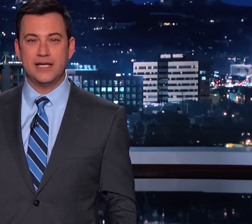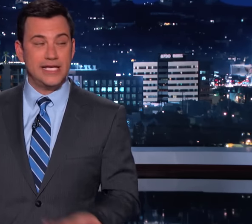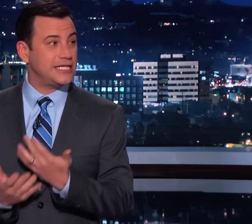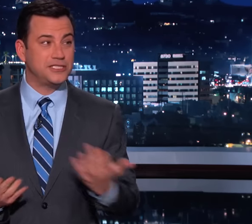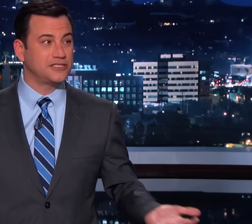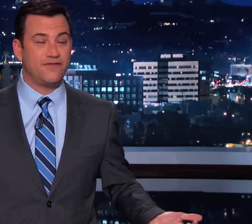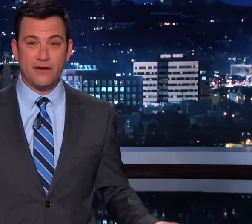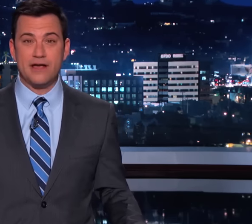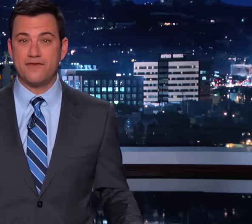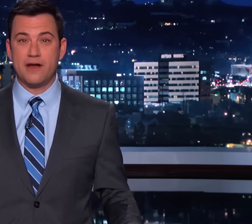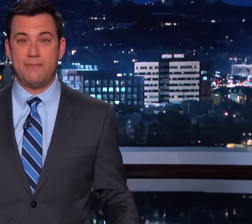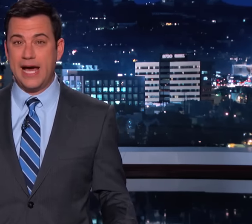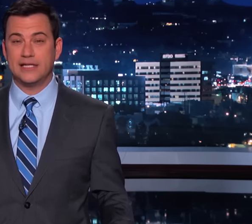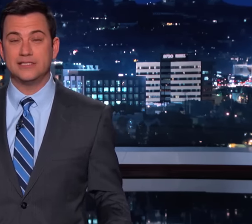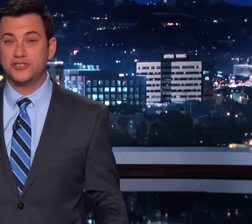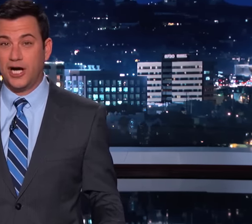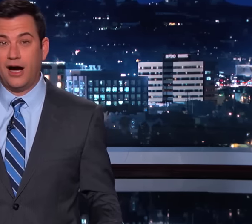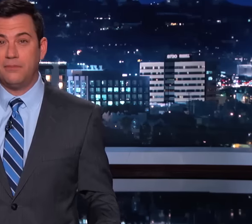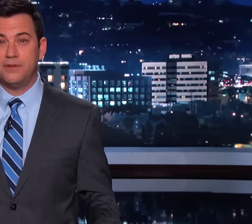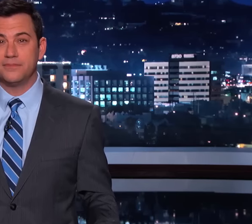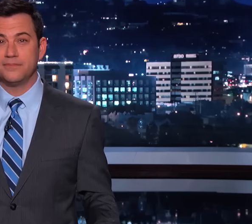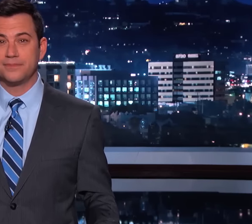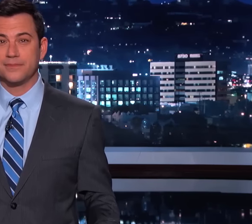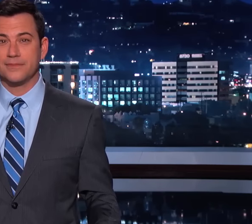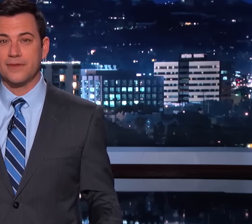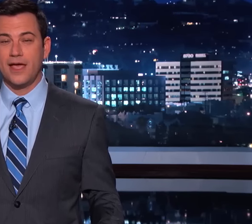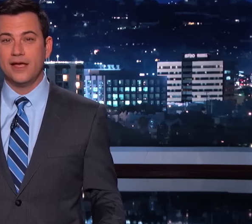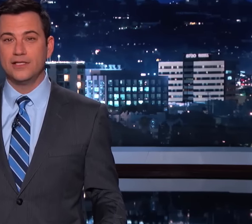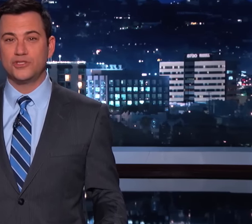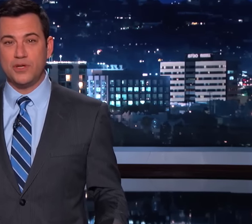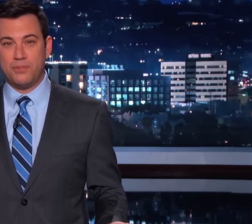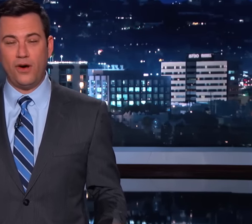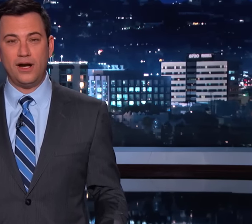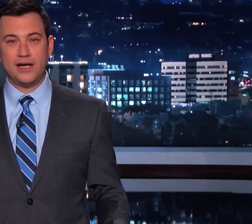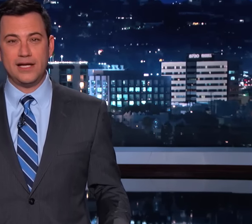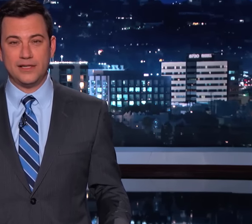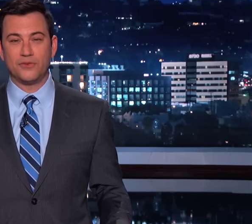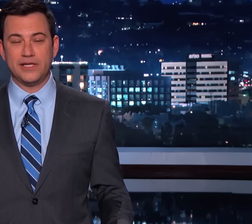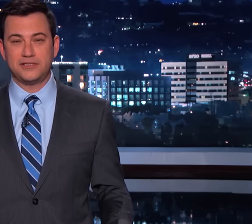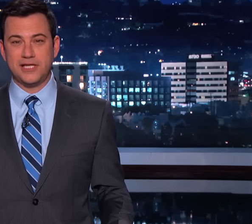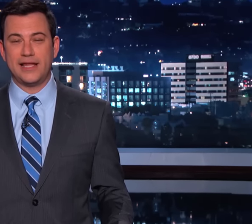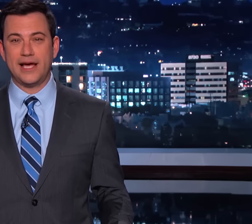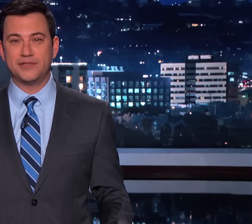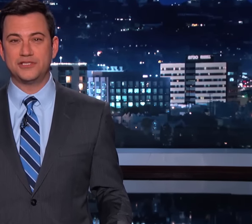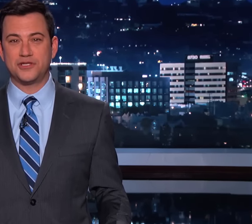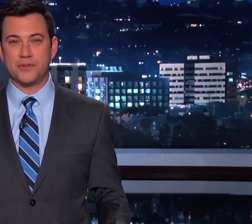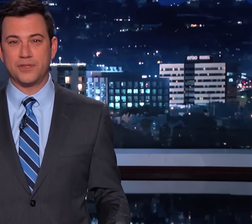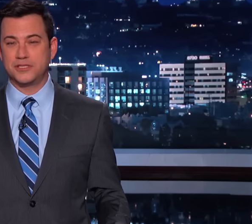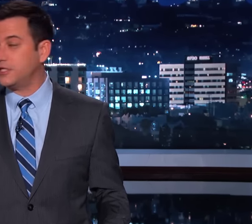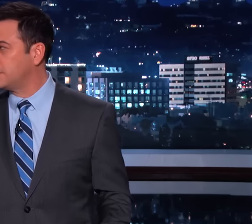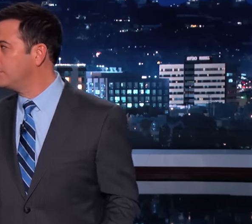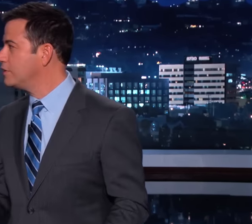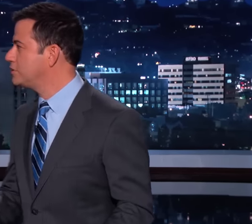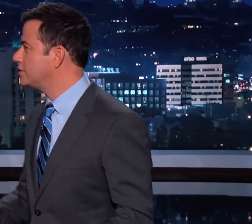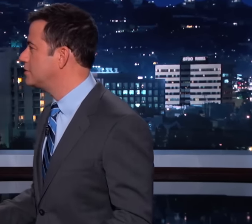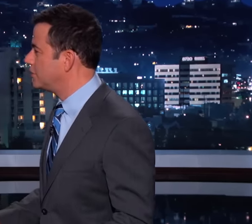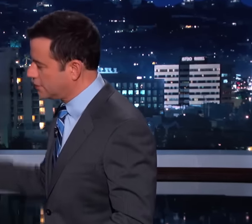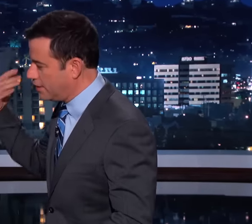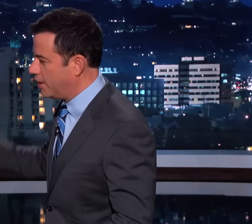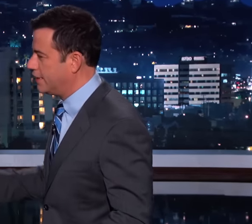Is he just very, very bad at his job? So we brought in a real sign language interpreter. Justin, where's Justin? Justin, come on